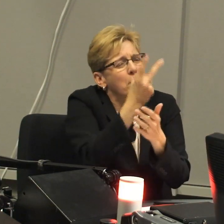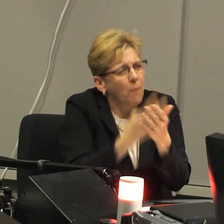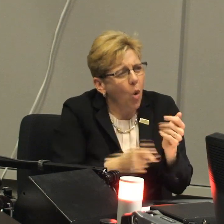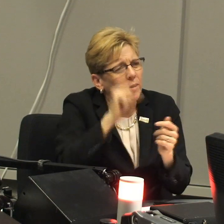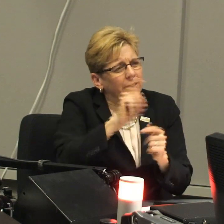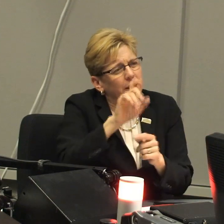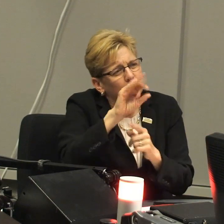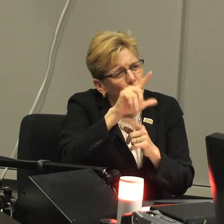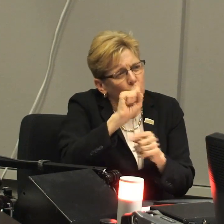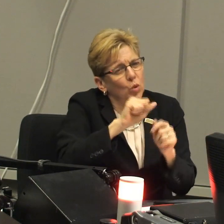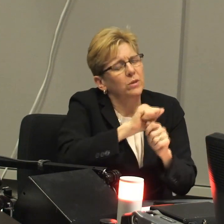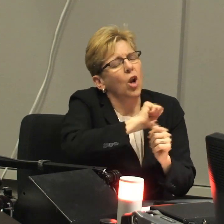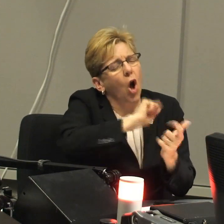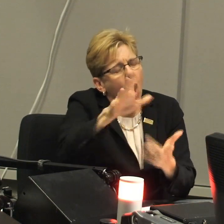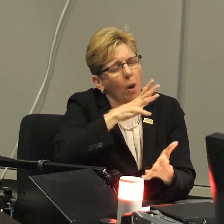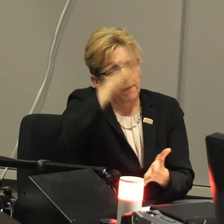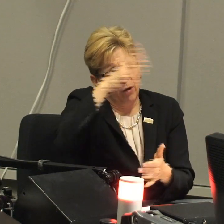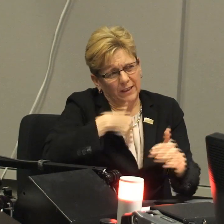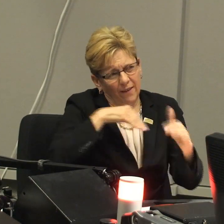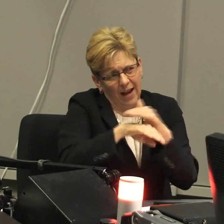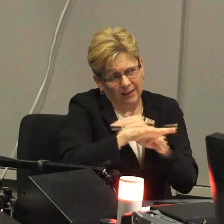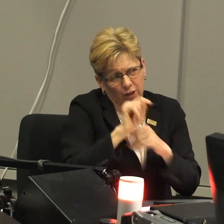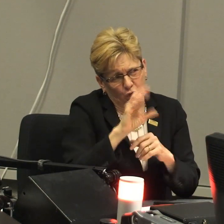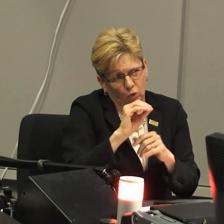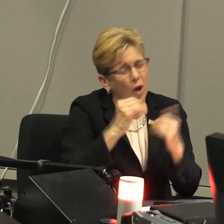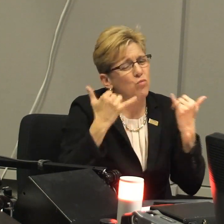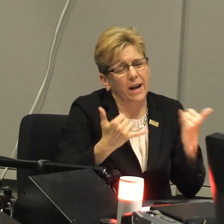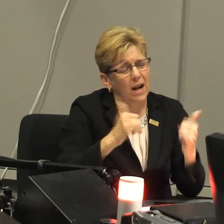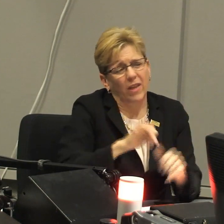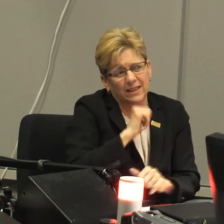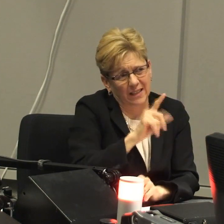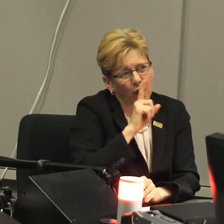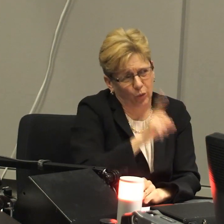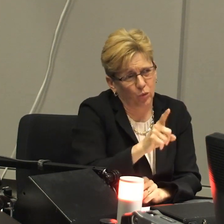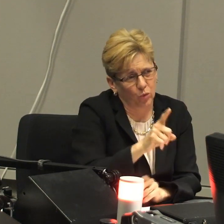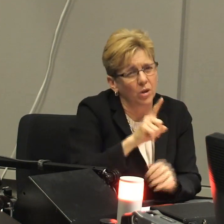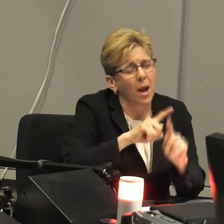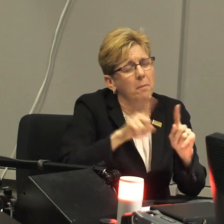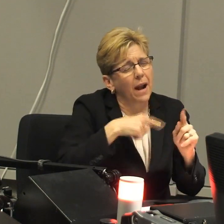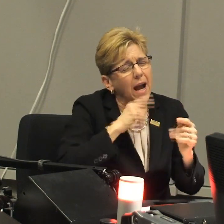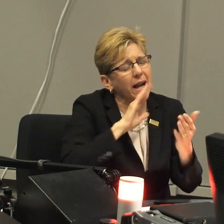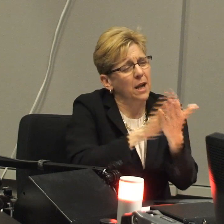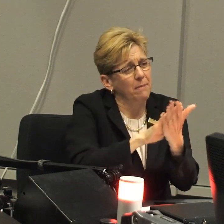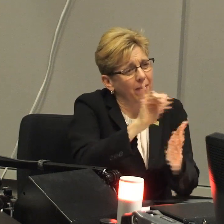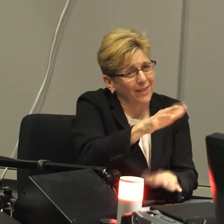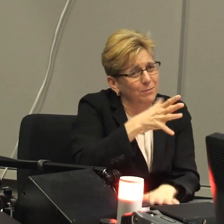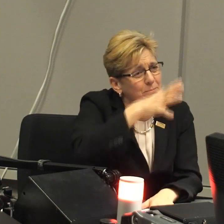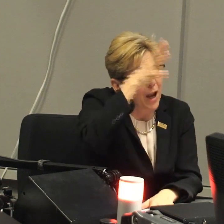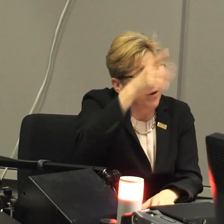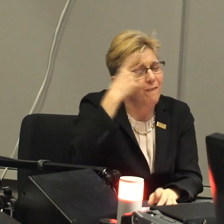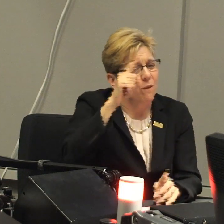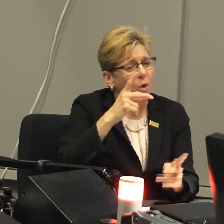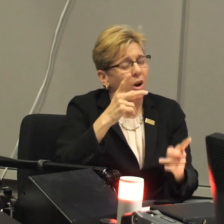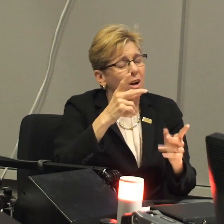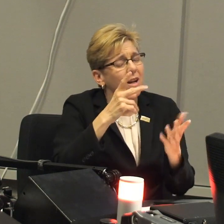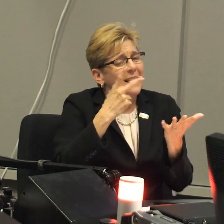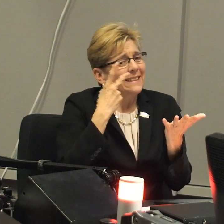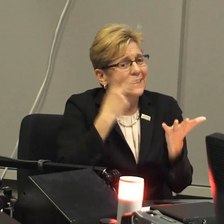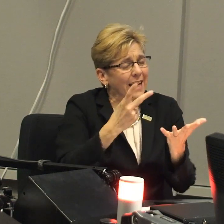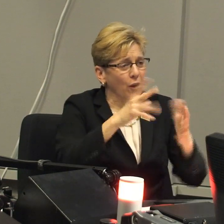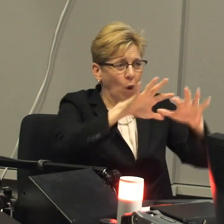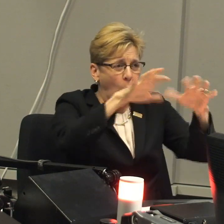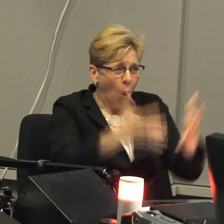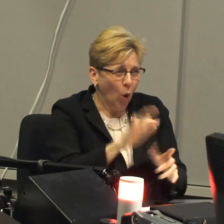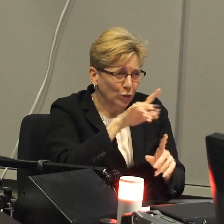brain development. It is. And so both need to be tools that all parents have access to and right now that's not the case. But I do commend the